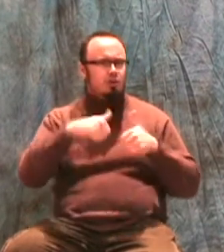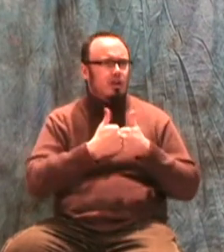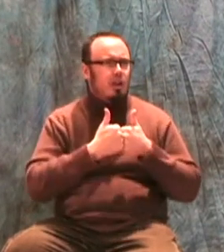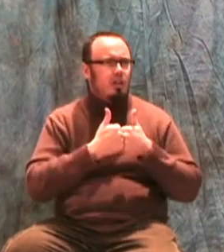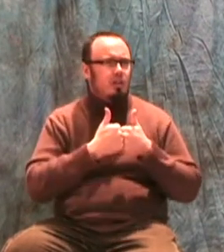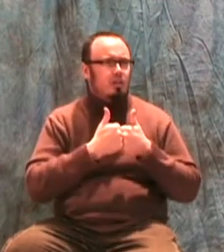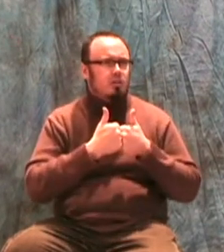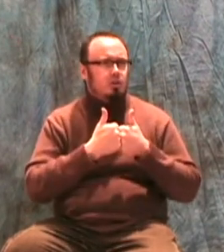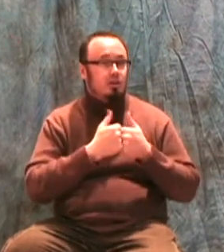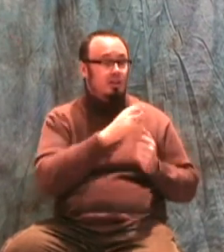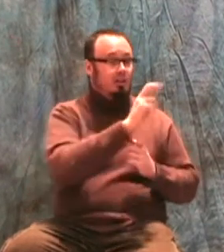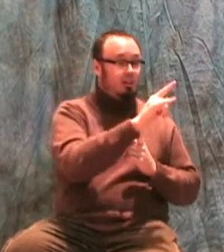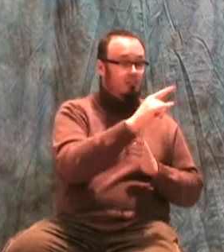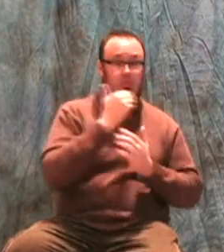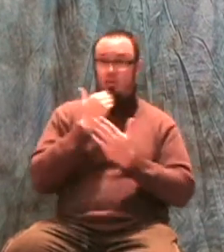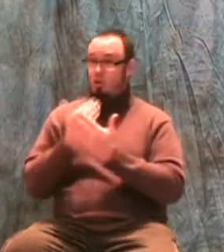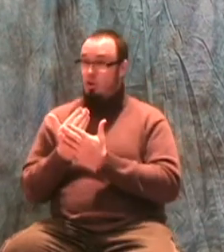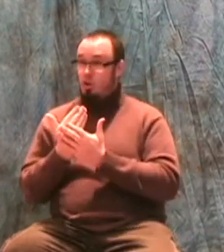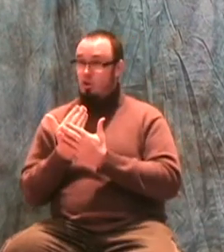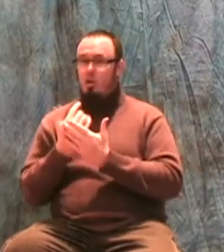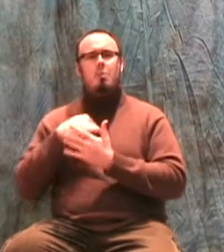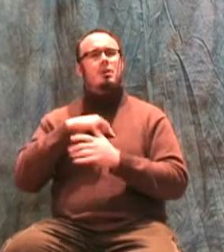for good and evil both inside and out